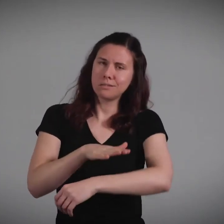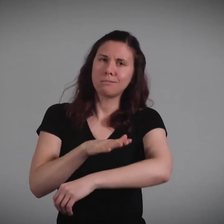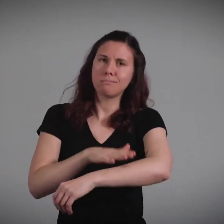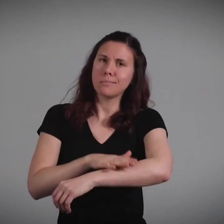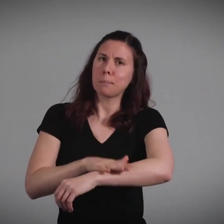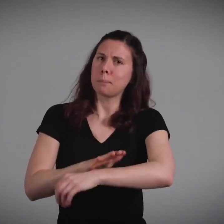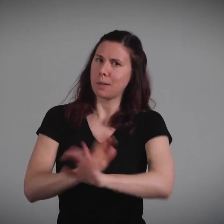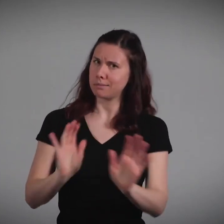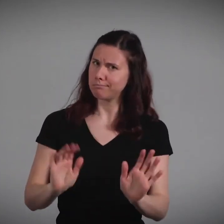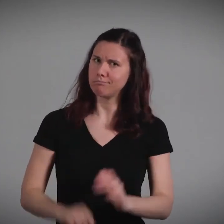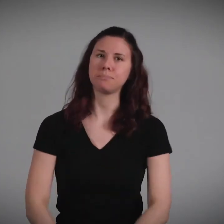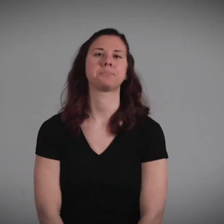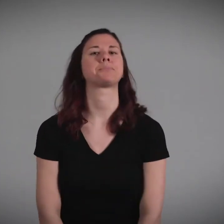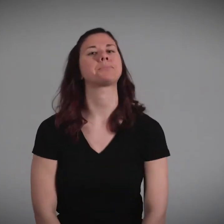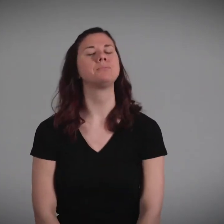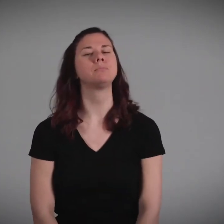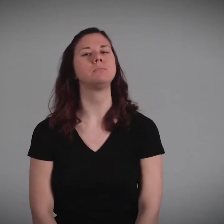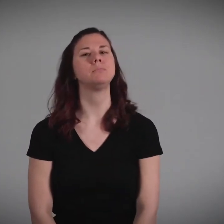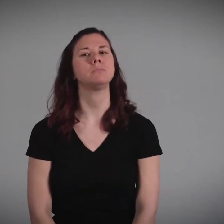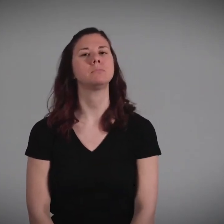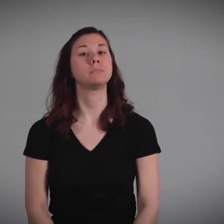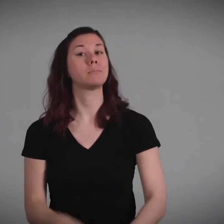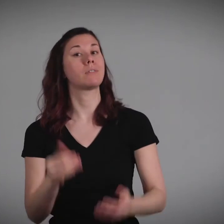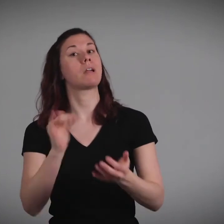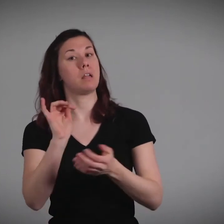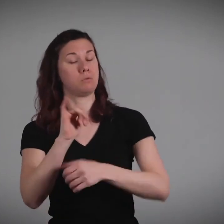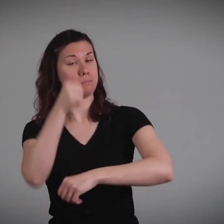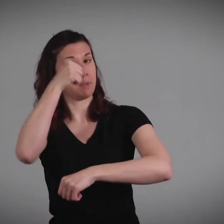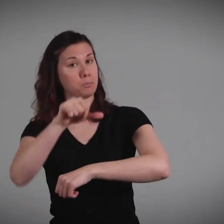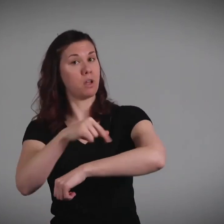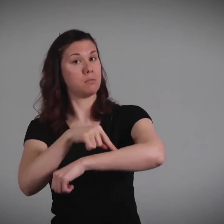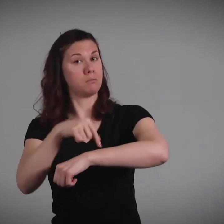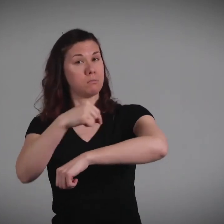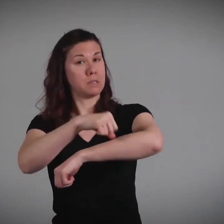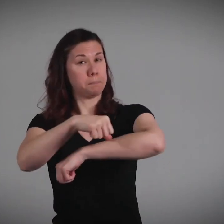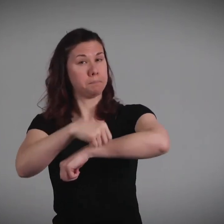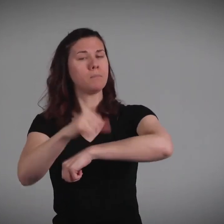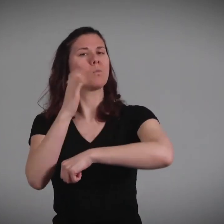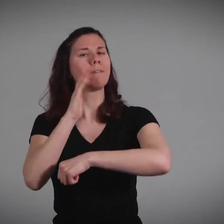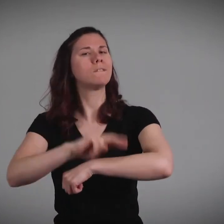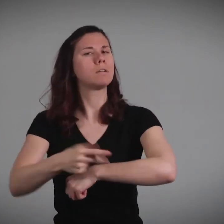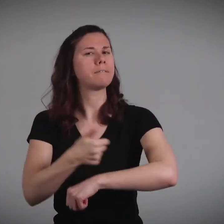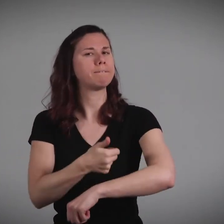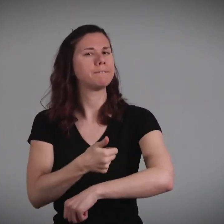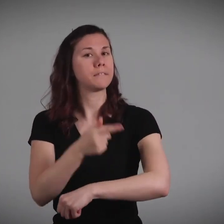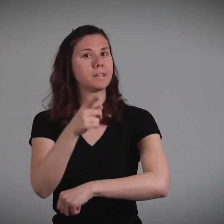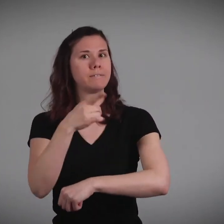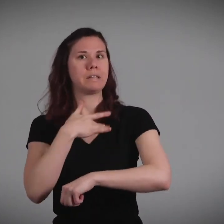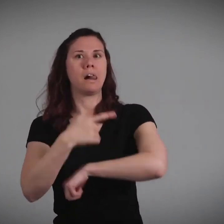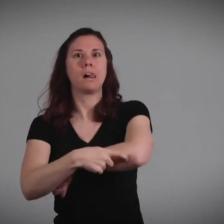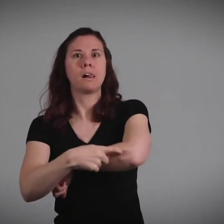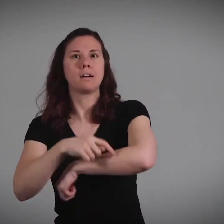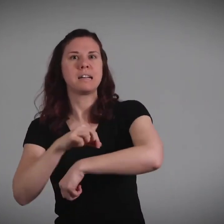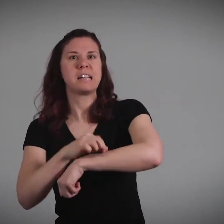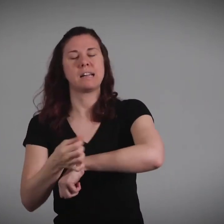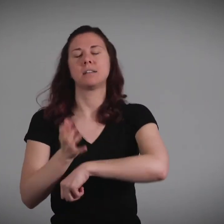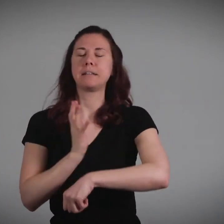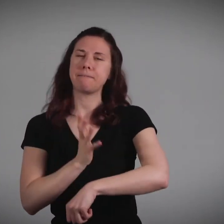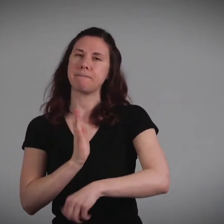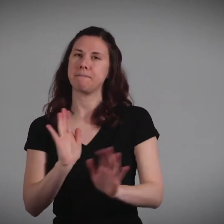wet, don't worry. Just pat it with the towel. Remember, if you got tape, it will fall off by itself. You may be tempted to